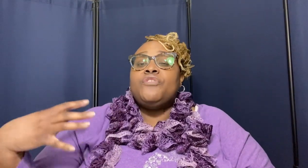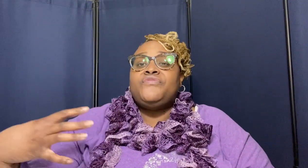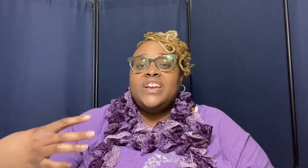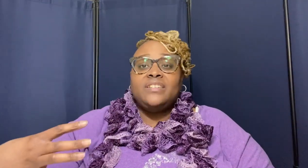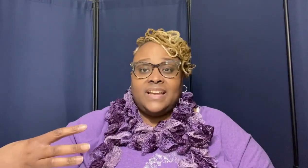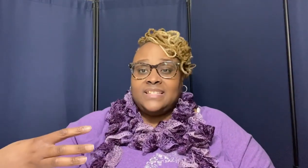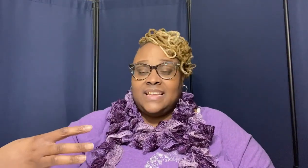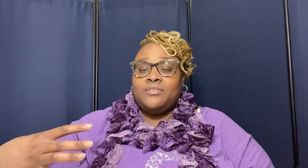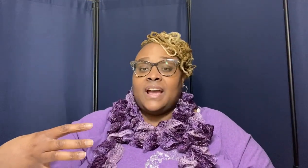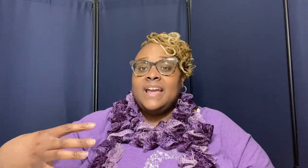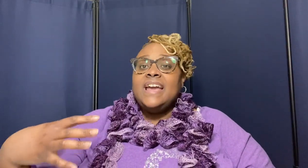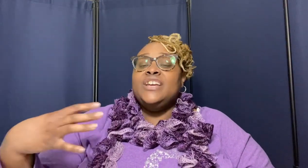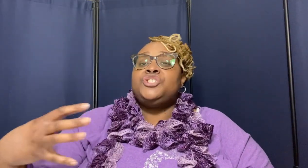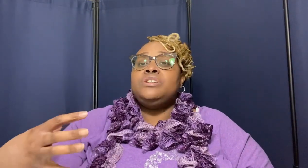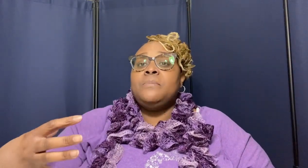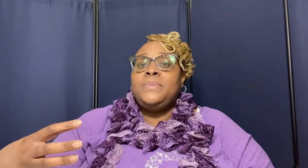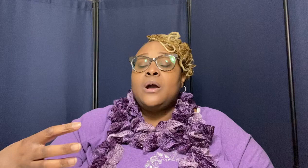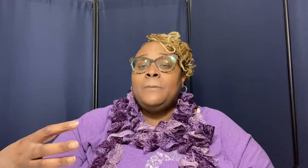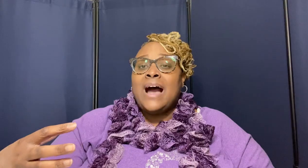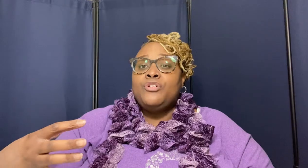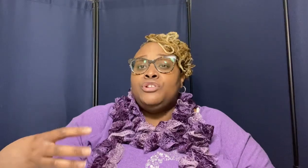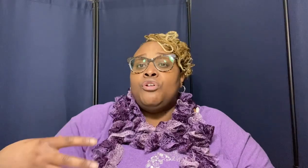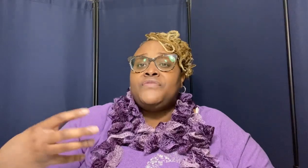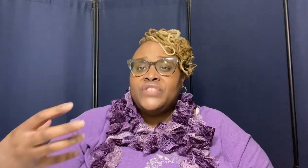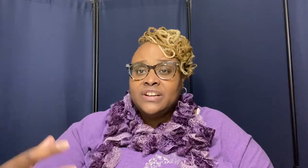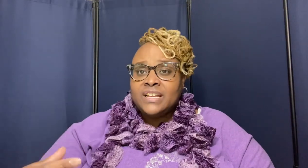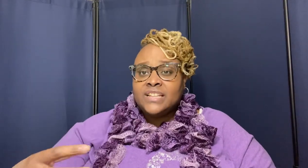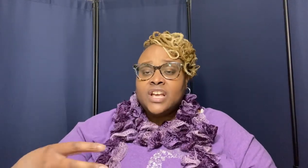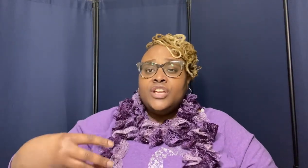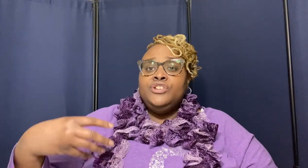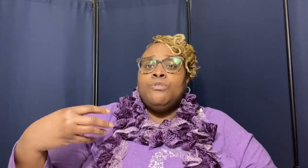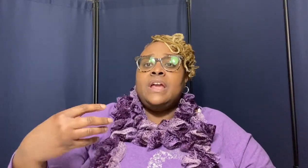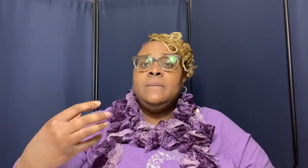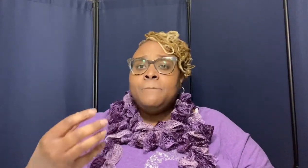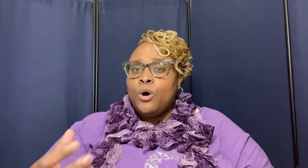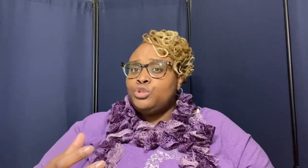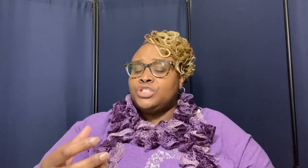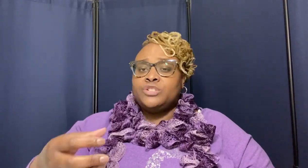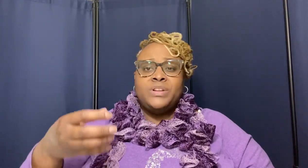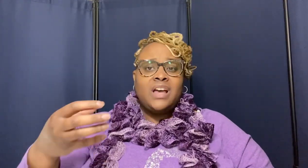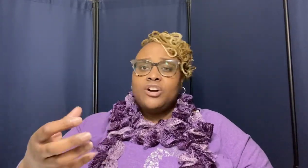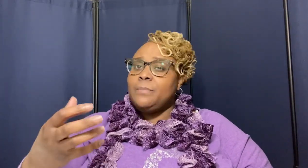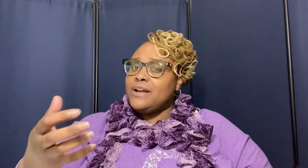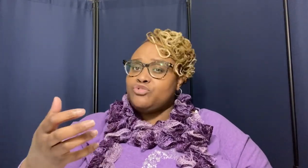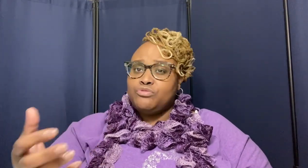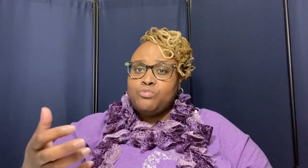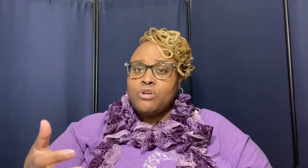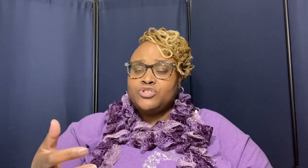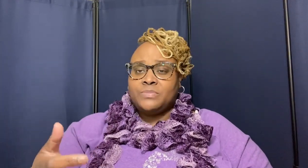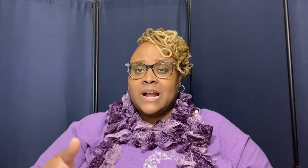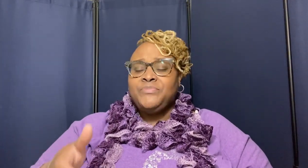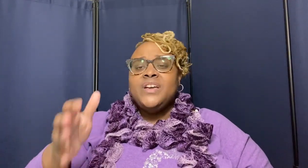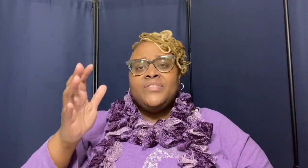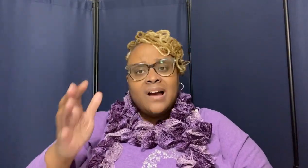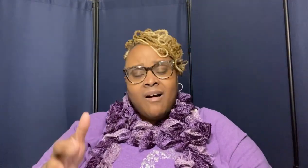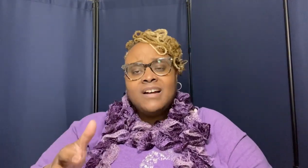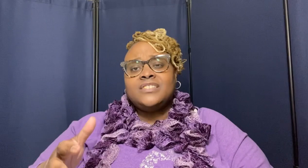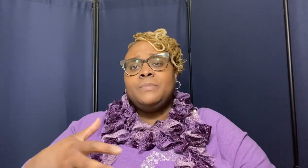feelings okay it shouldn't be about your feelings your emotions we talking about true worship now there are some